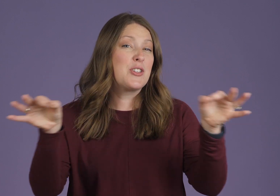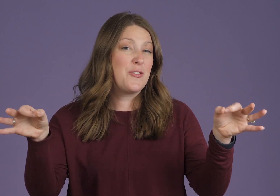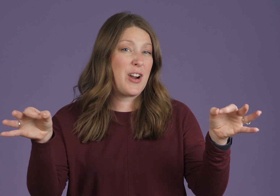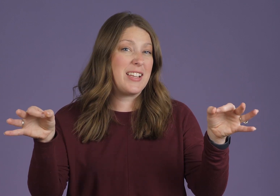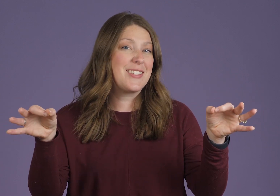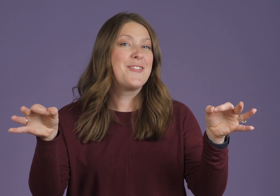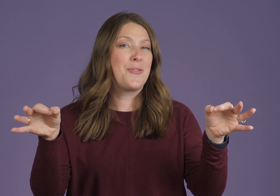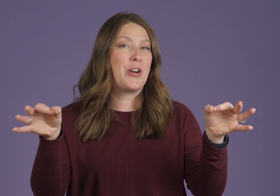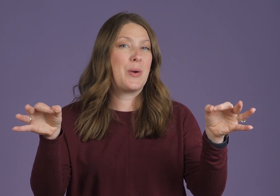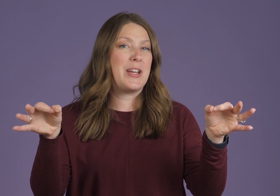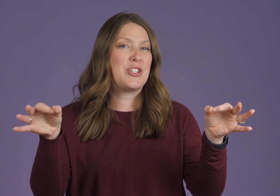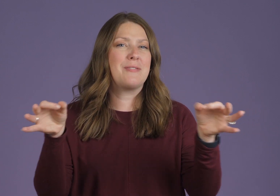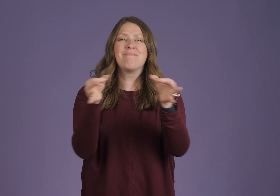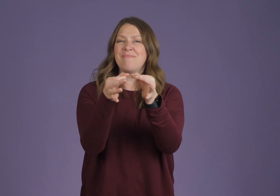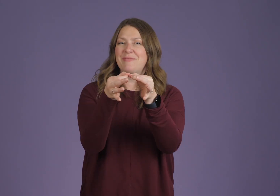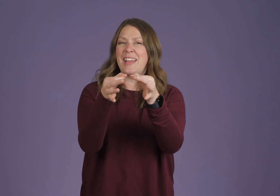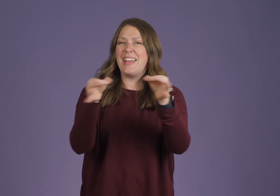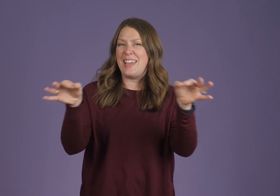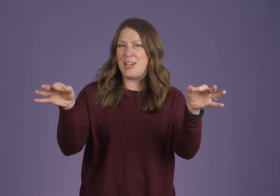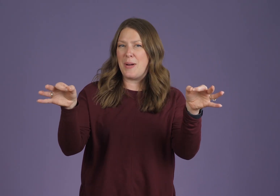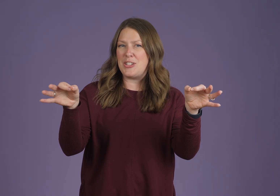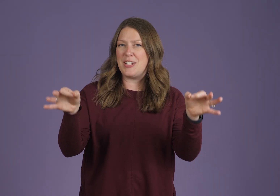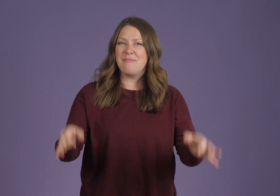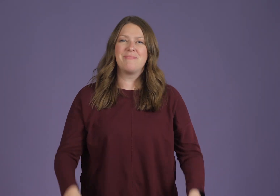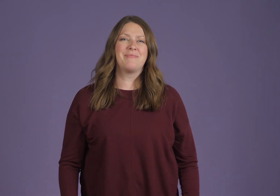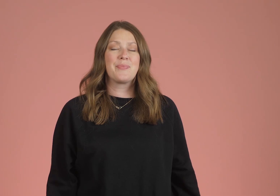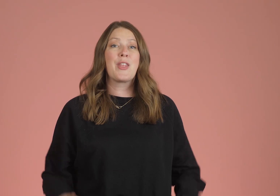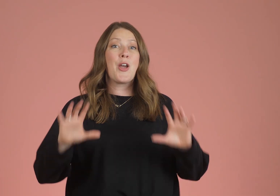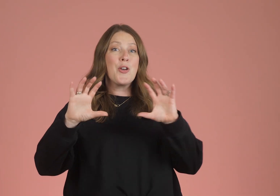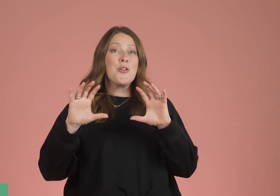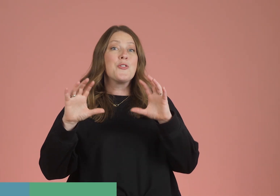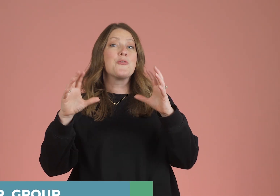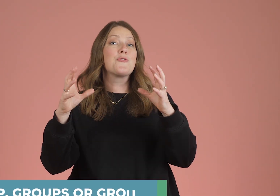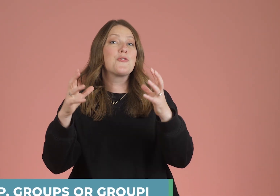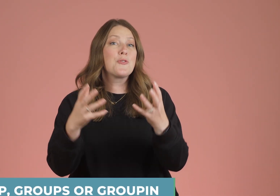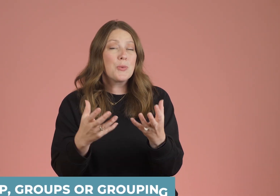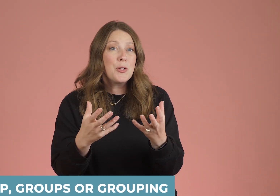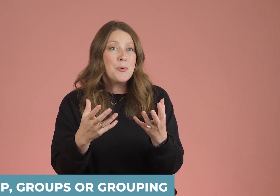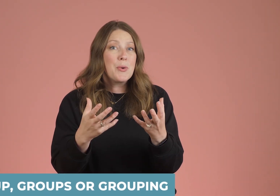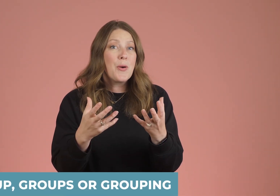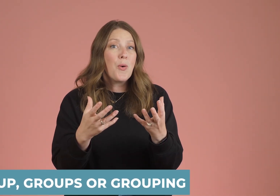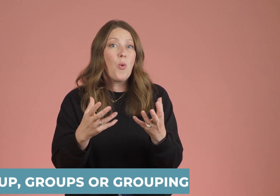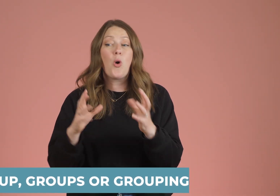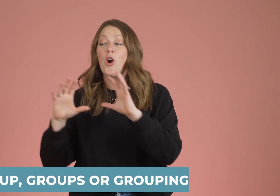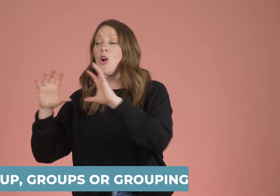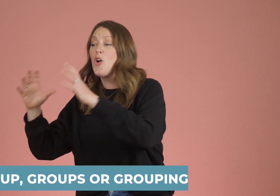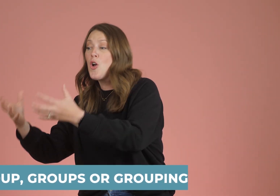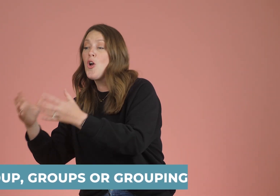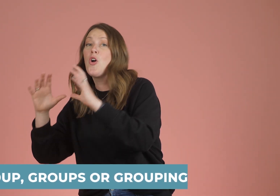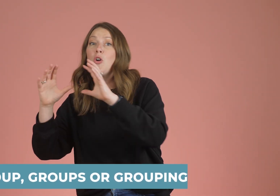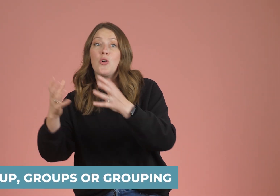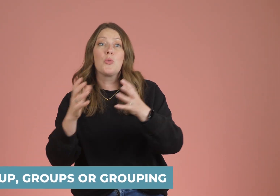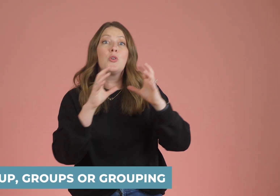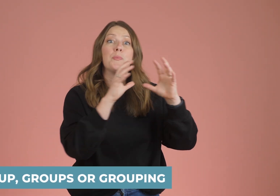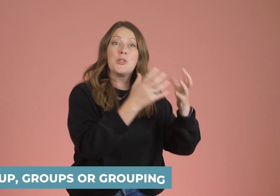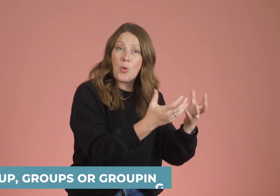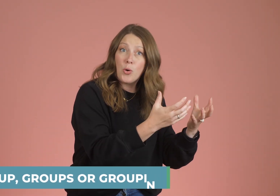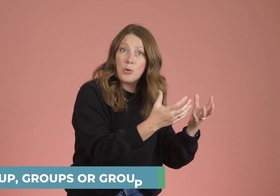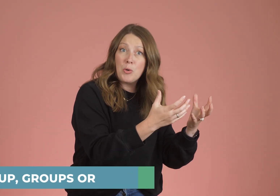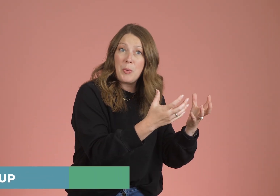phrase for equation. Equation. Group, or groups, or grouping.